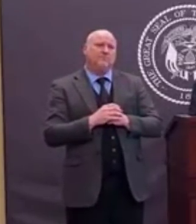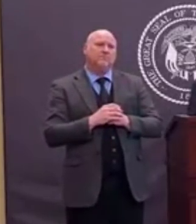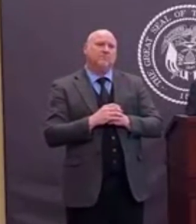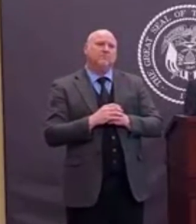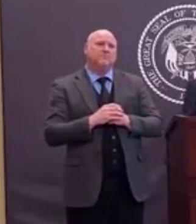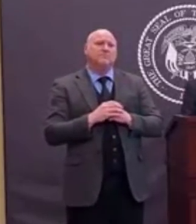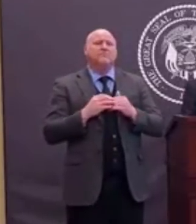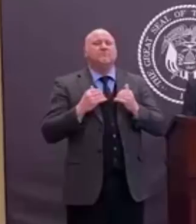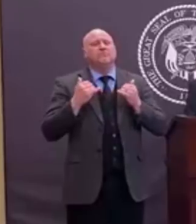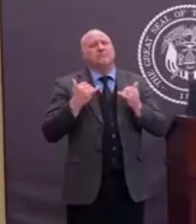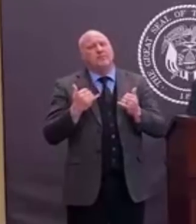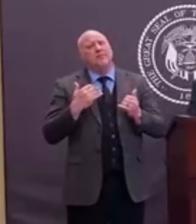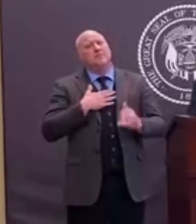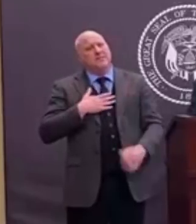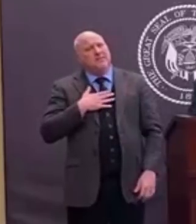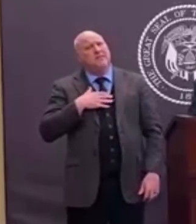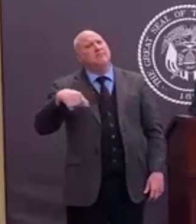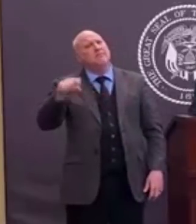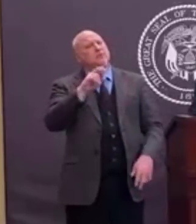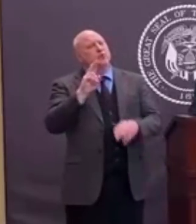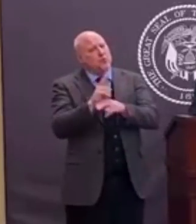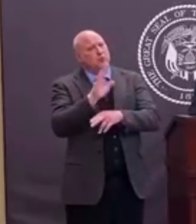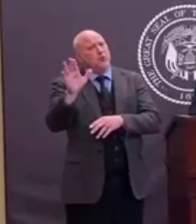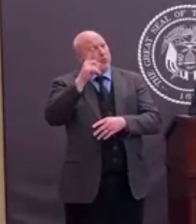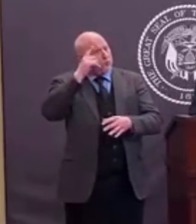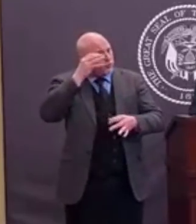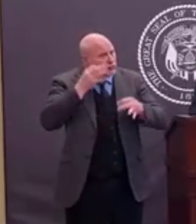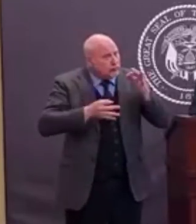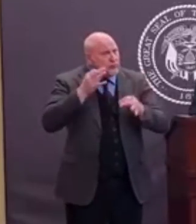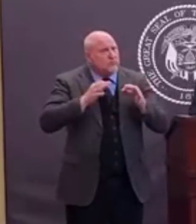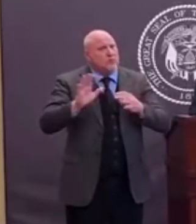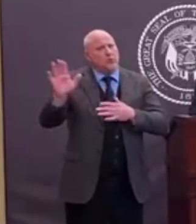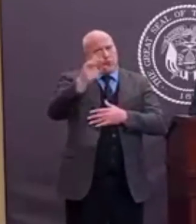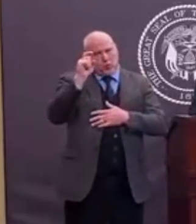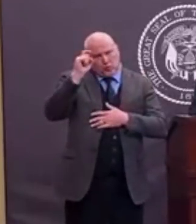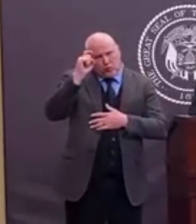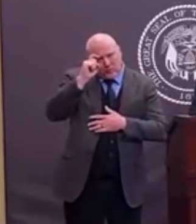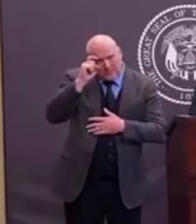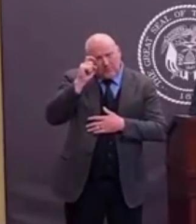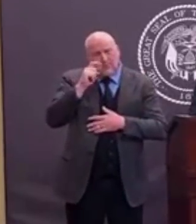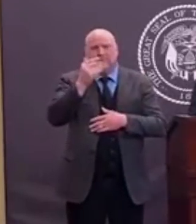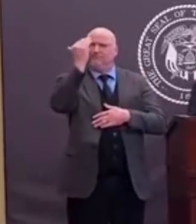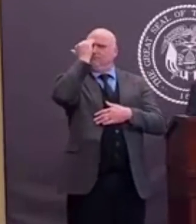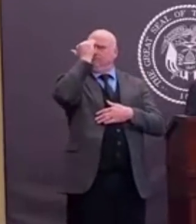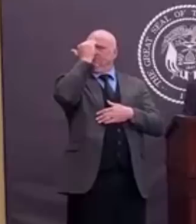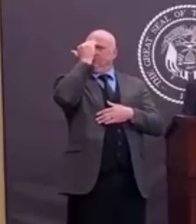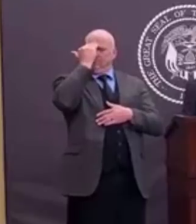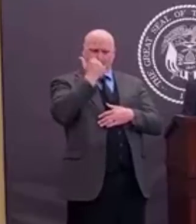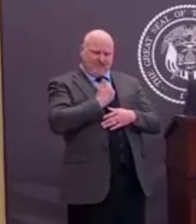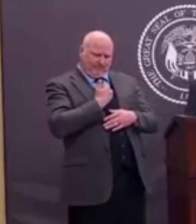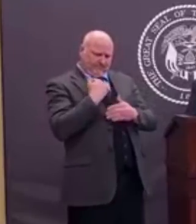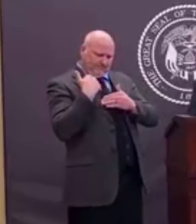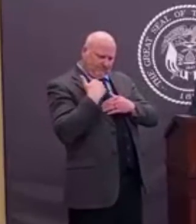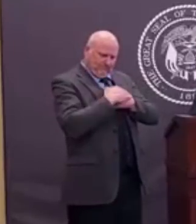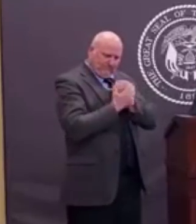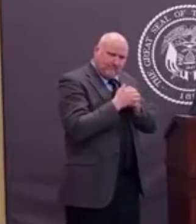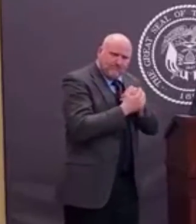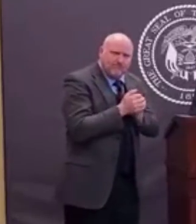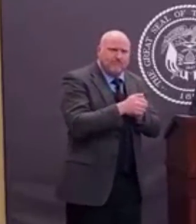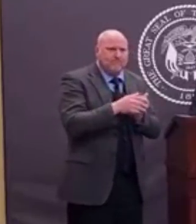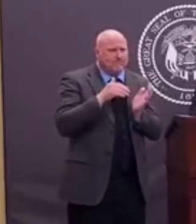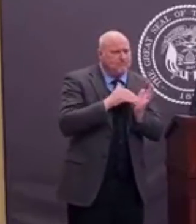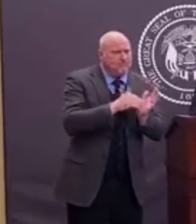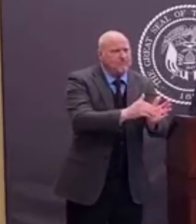things we've talked about with our hygiene standards, washing your hands, making sure that you sing happy birthday to yourself twice is 20